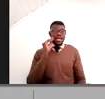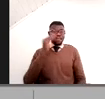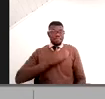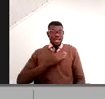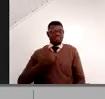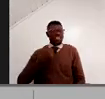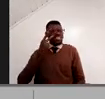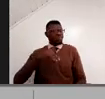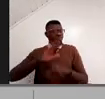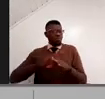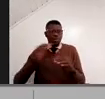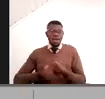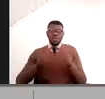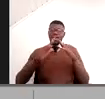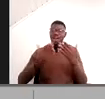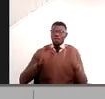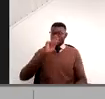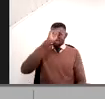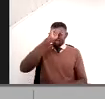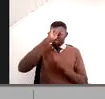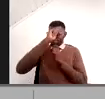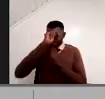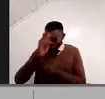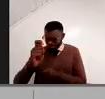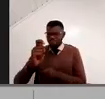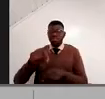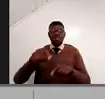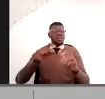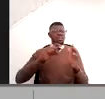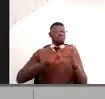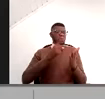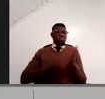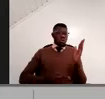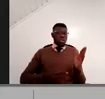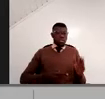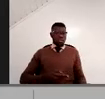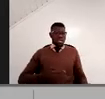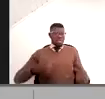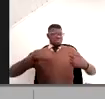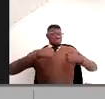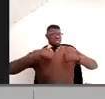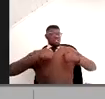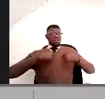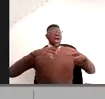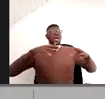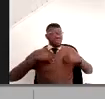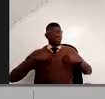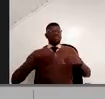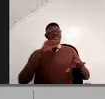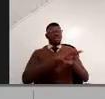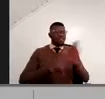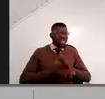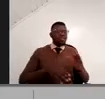is respect. Respect does not mean that I have to accept everything my partner does.